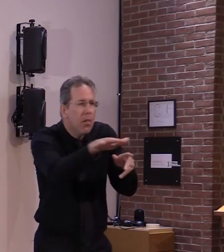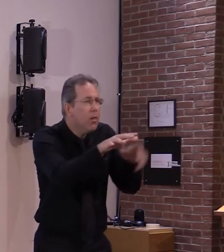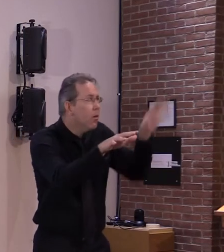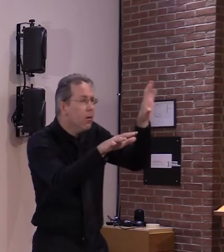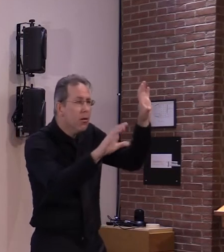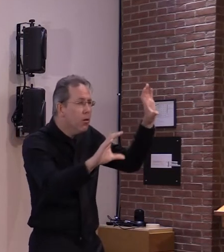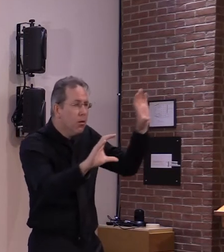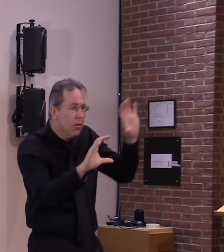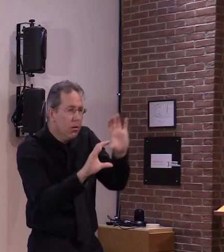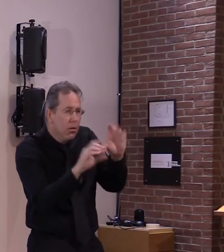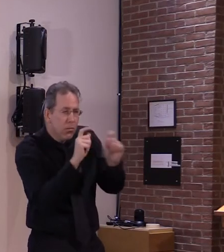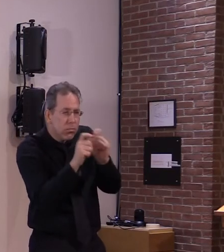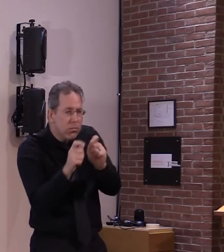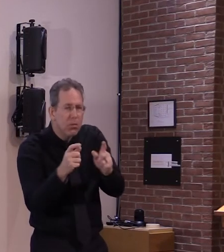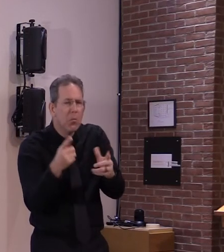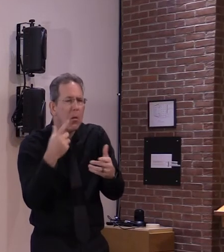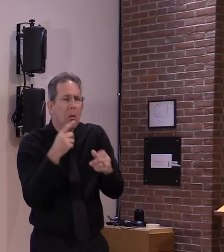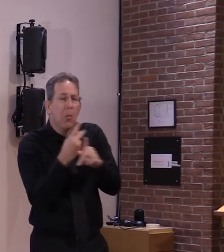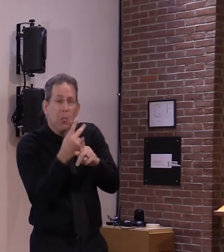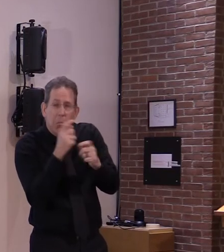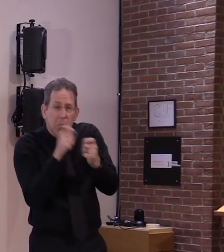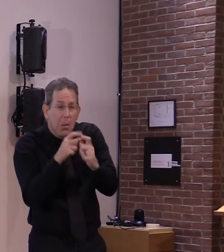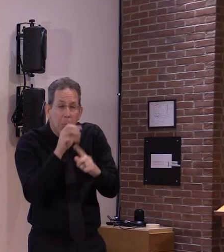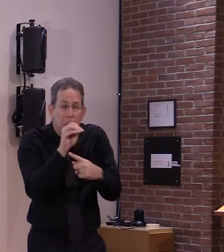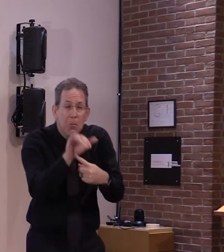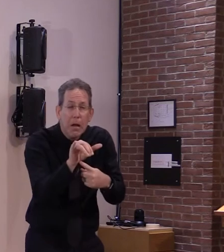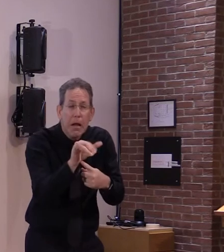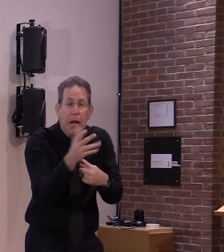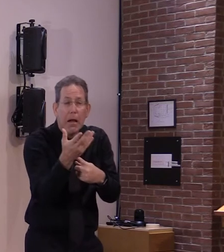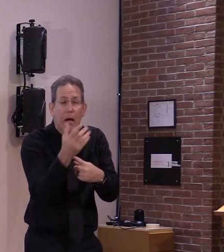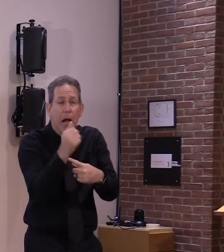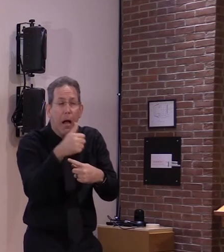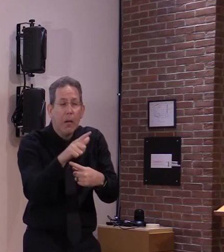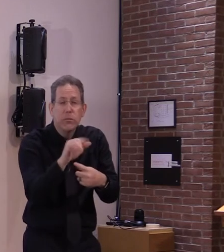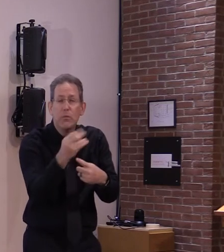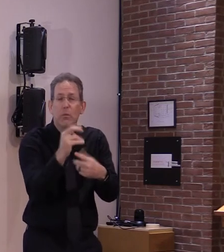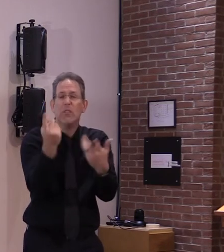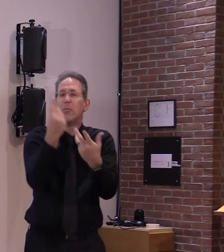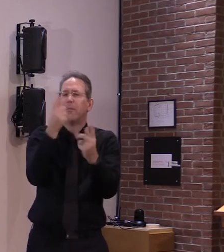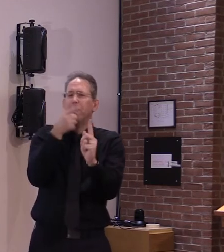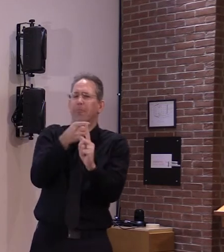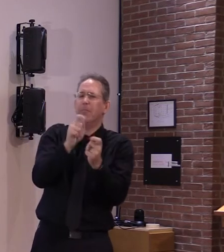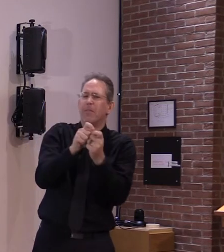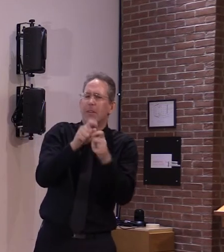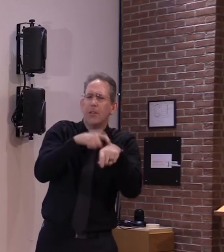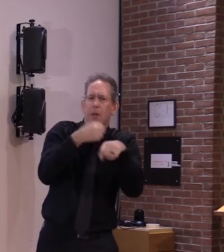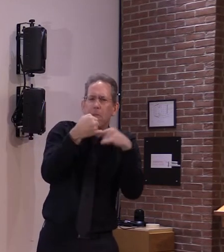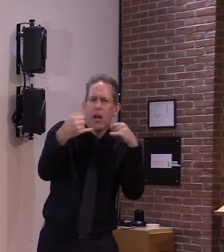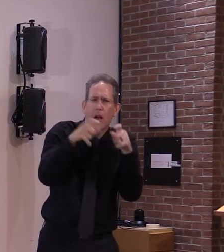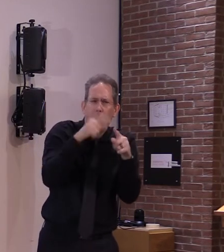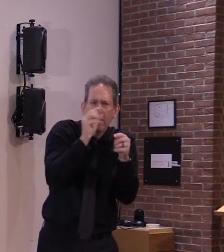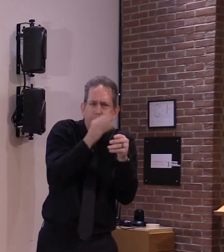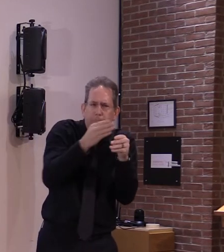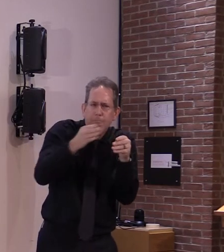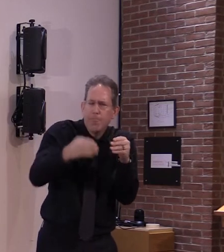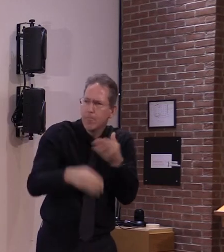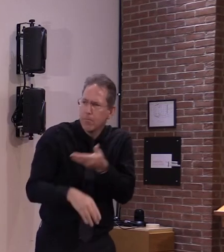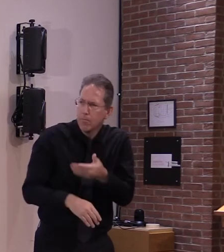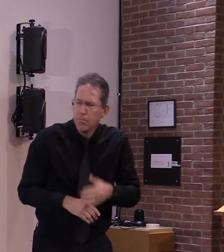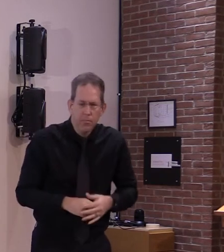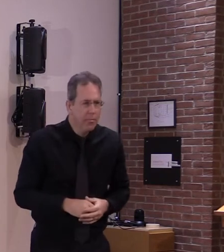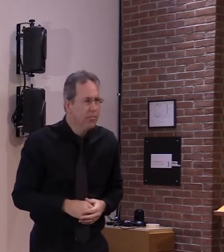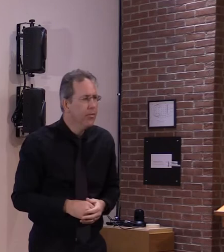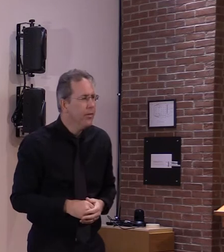manufacturing this uh as we speak just as quick as they possibly can i heard that pfizer hopes to be able to